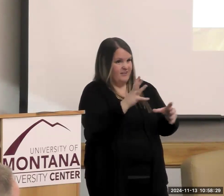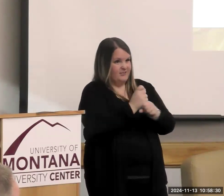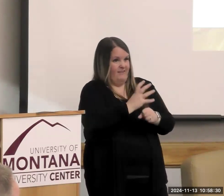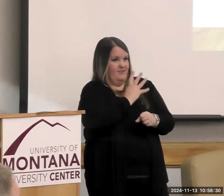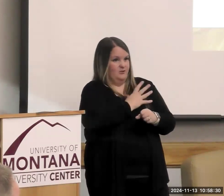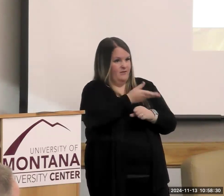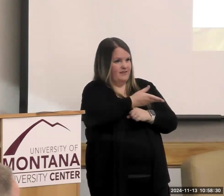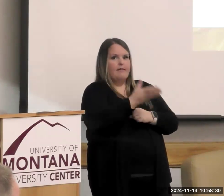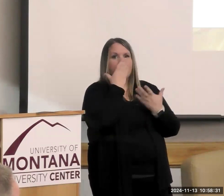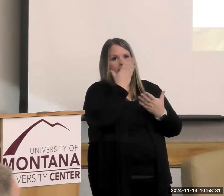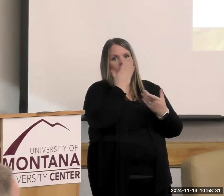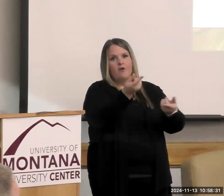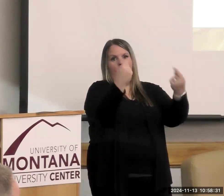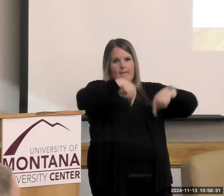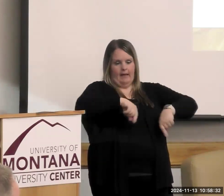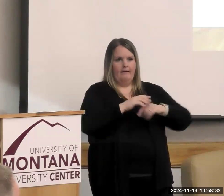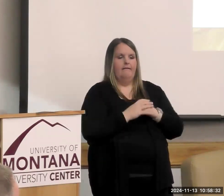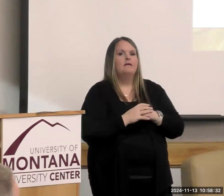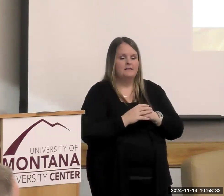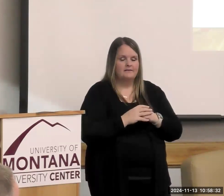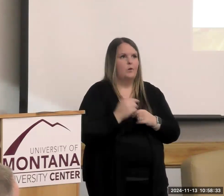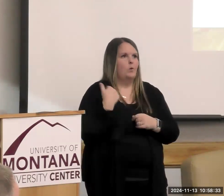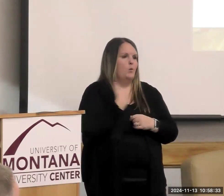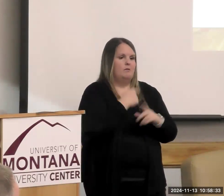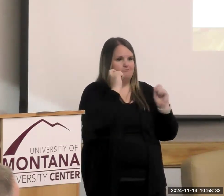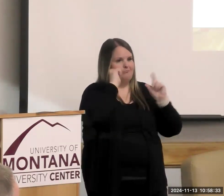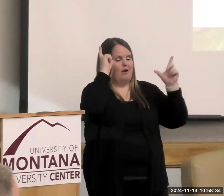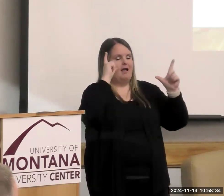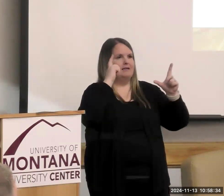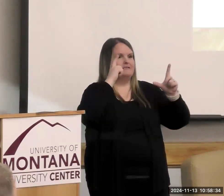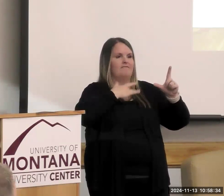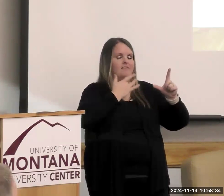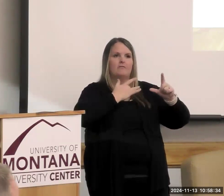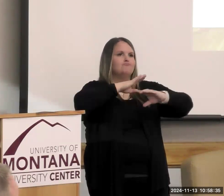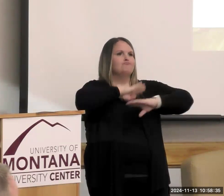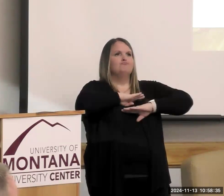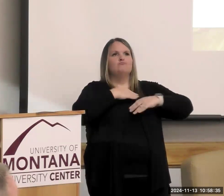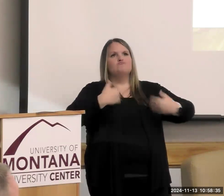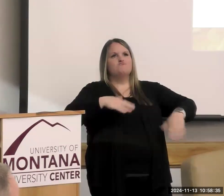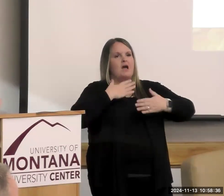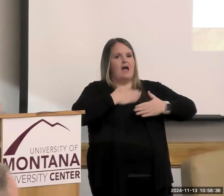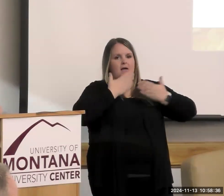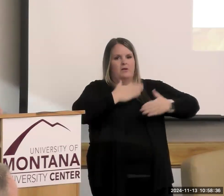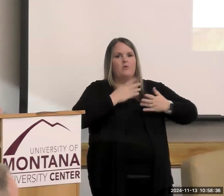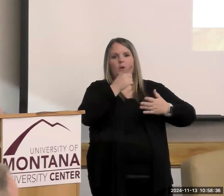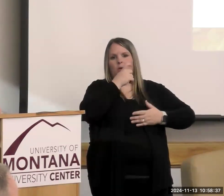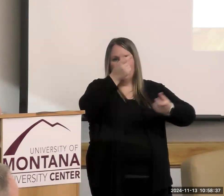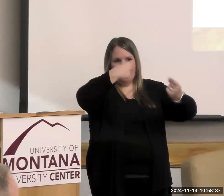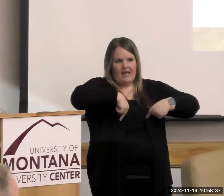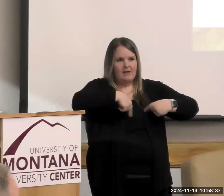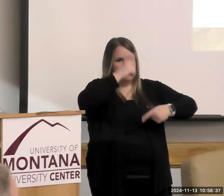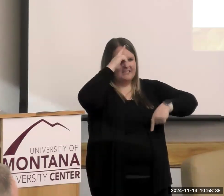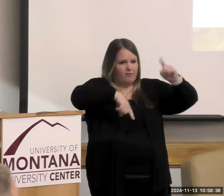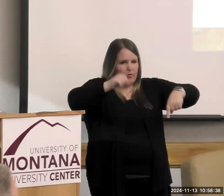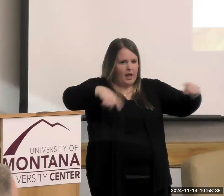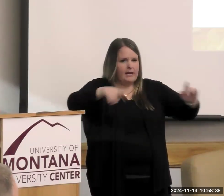coming. We were so surprised and so pleased with the variety of folks that are here today. And because we